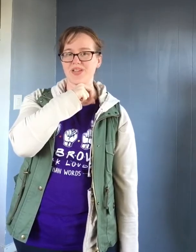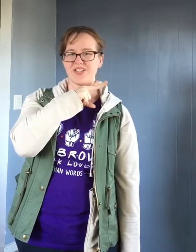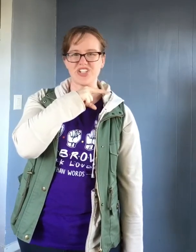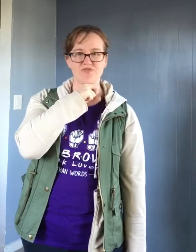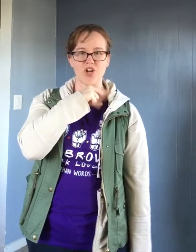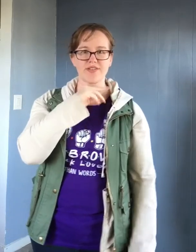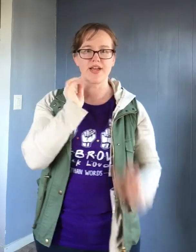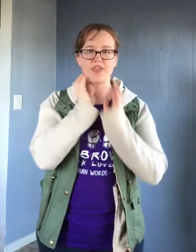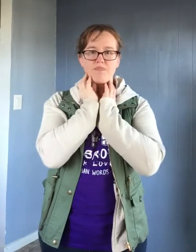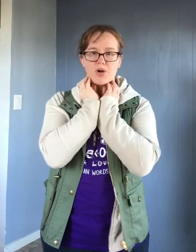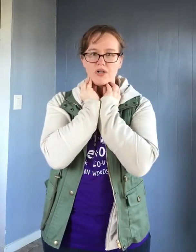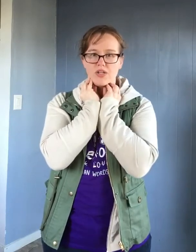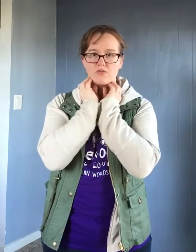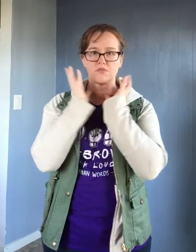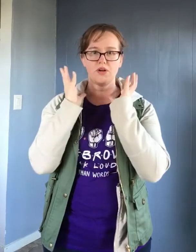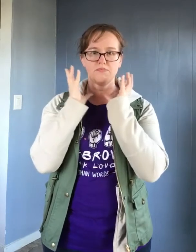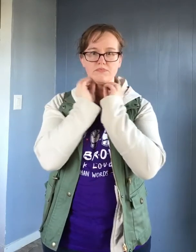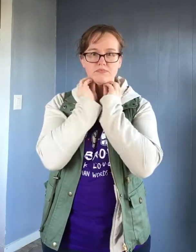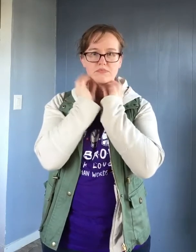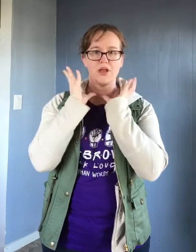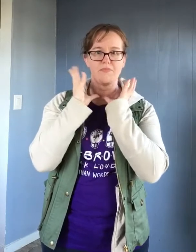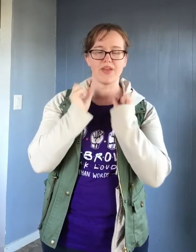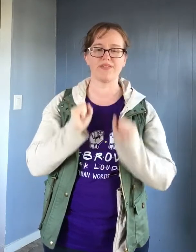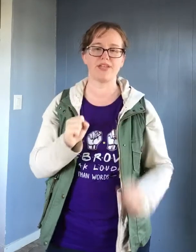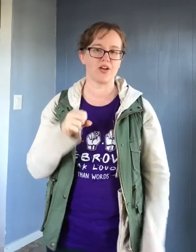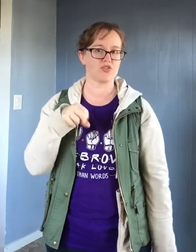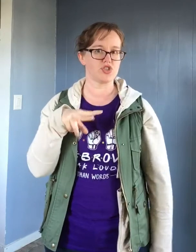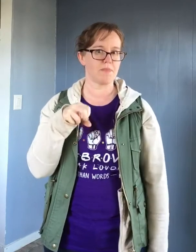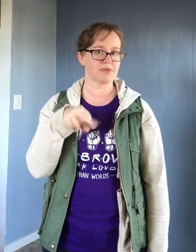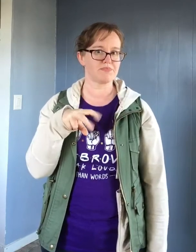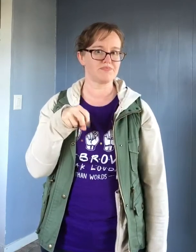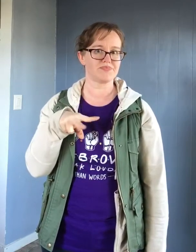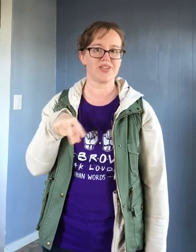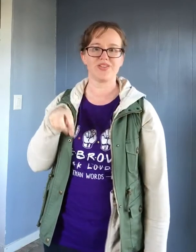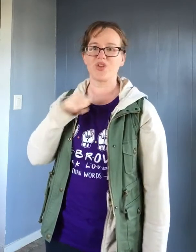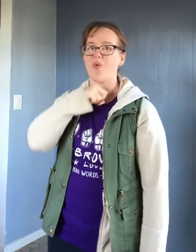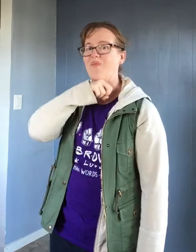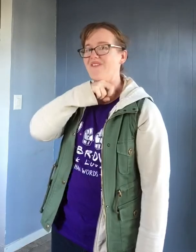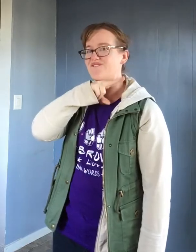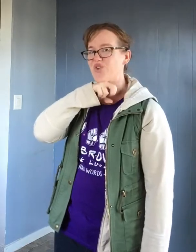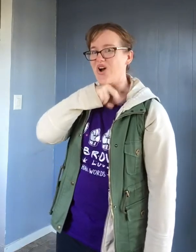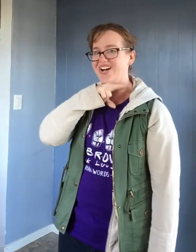Because frogs have that part that goes boop, boop. And then they also jump. So, frog.